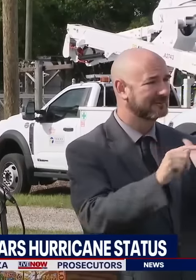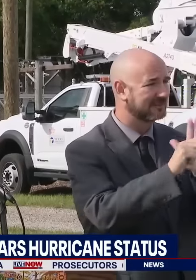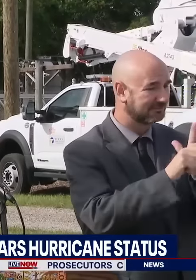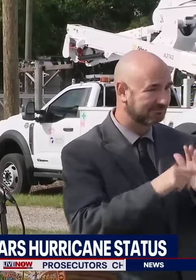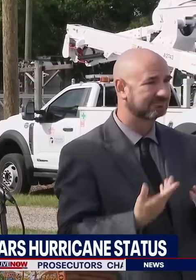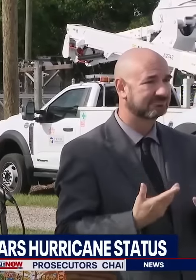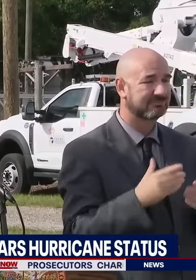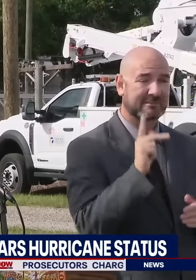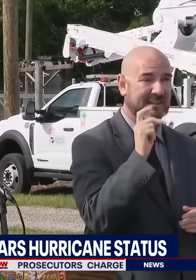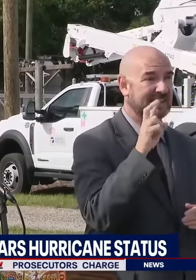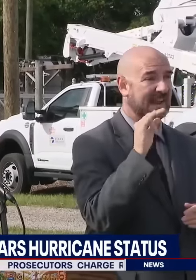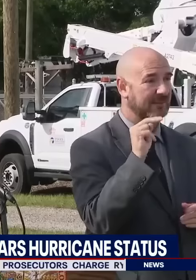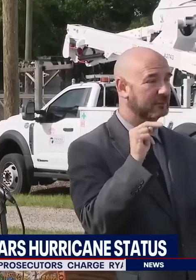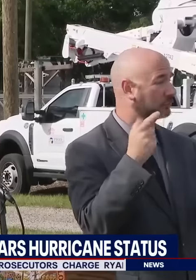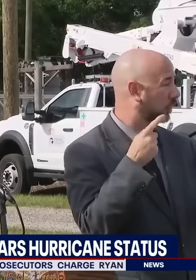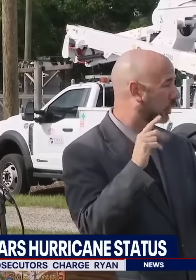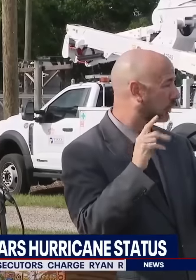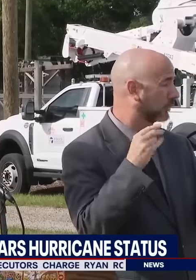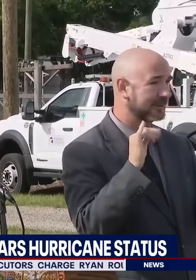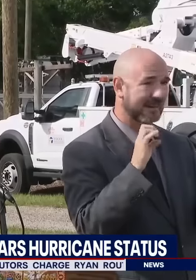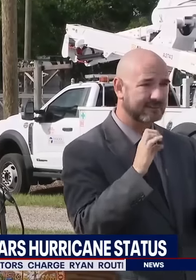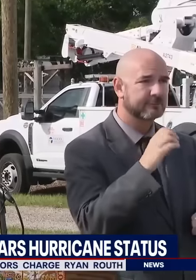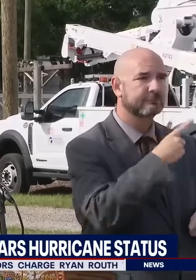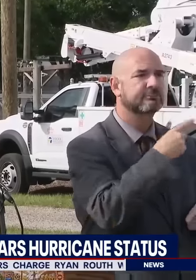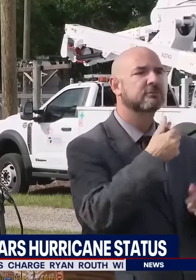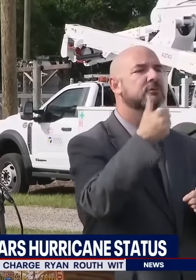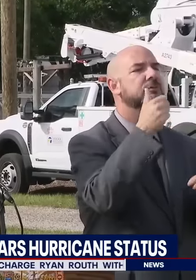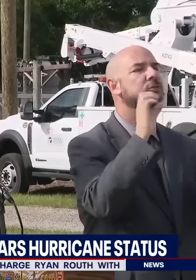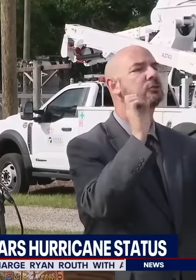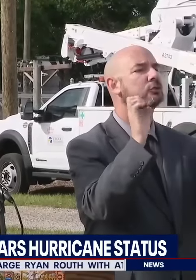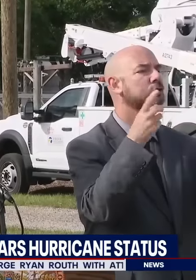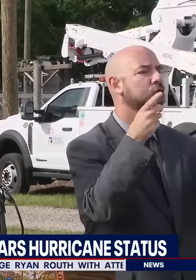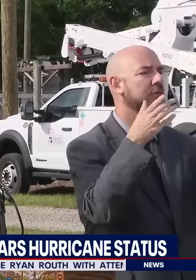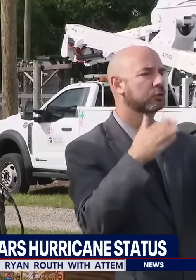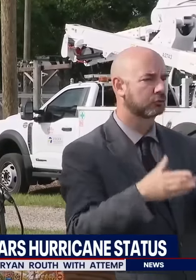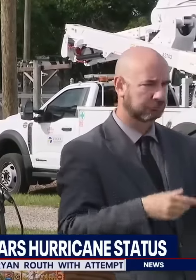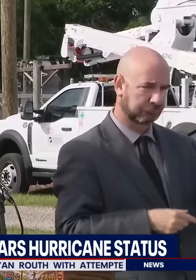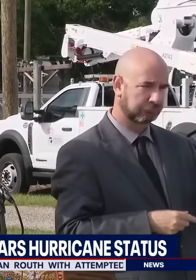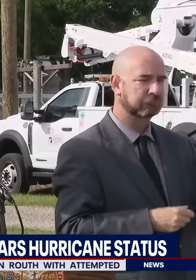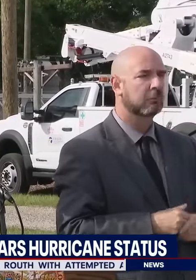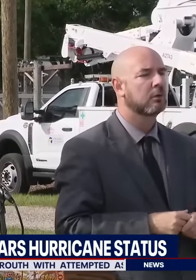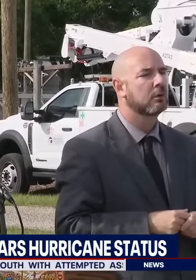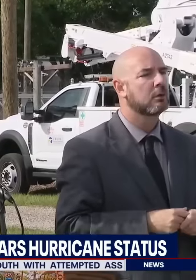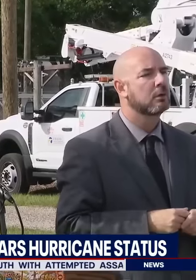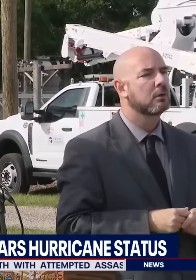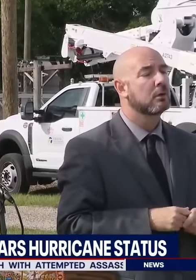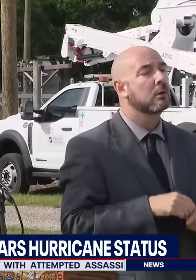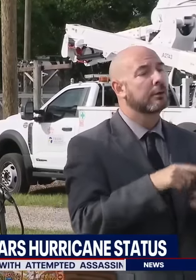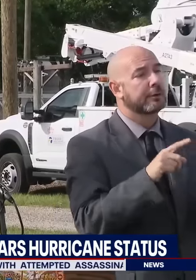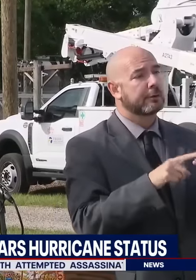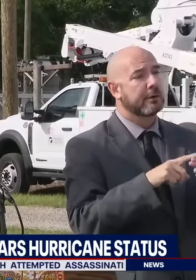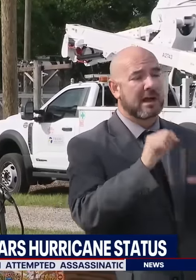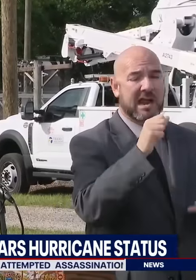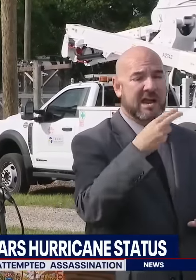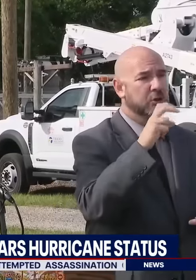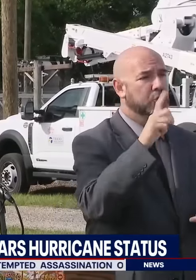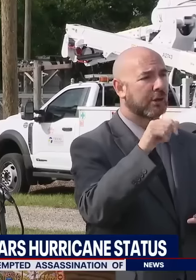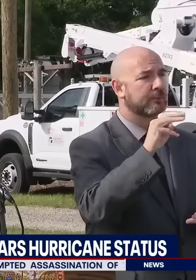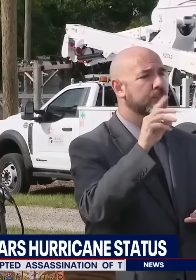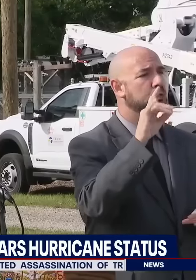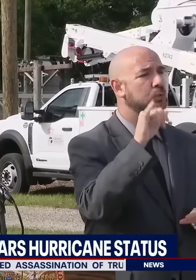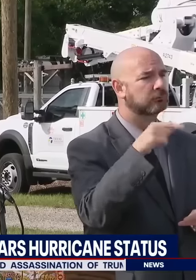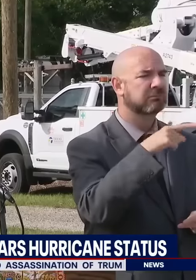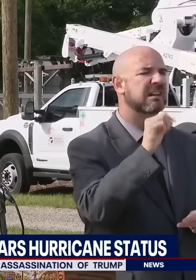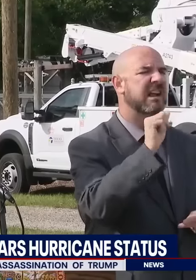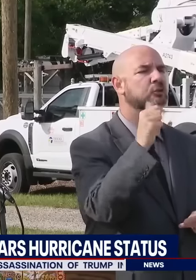Emergency Management Executive Director with me. We also have the Attorney General, Ashley Moody. We're here at Tico Energy in